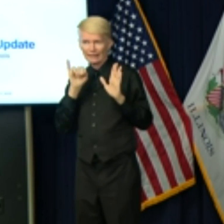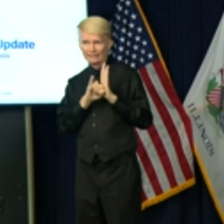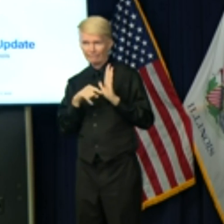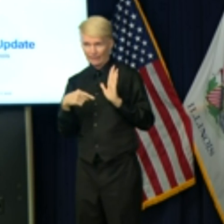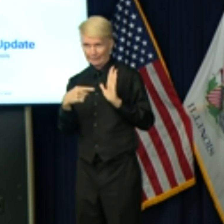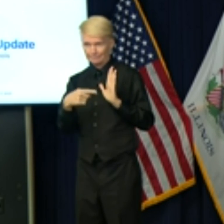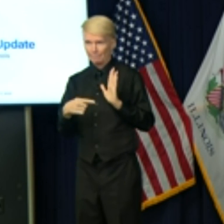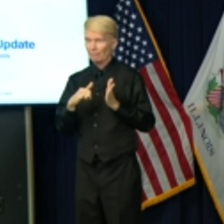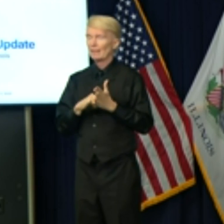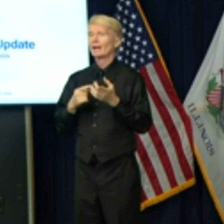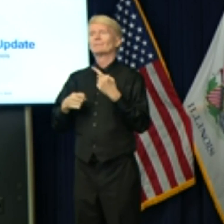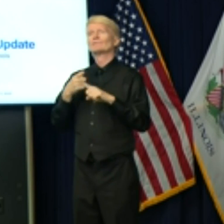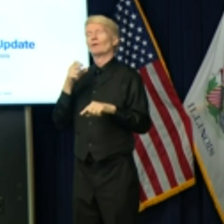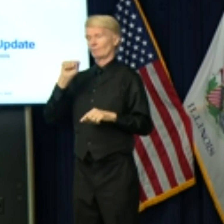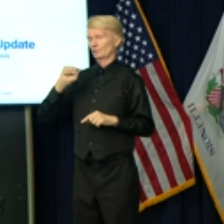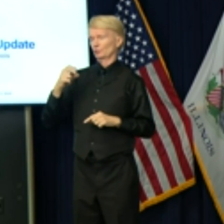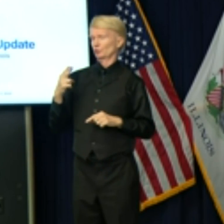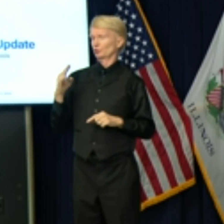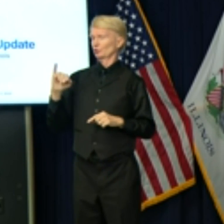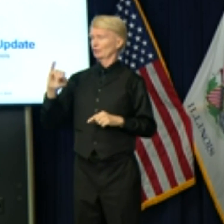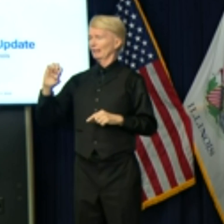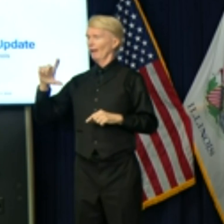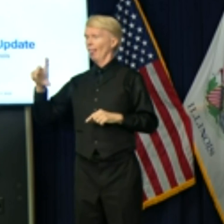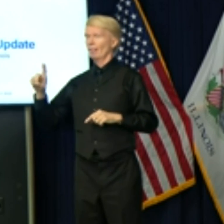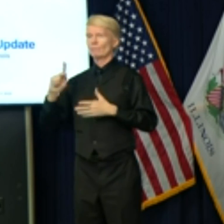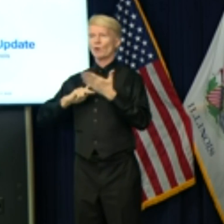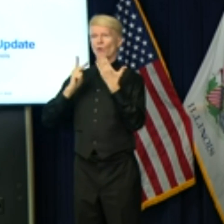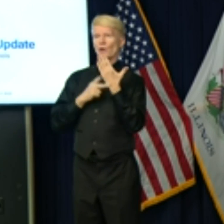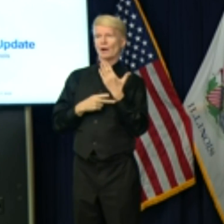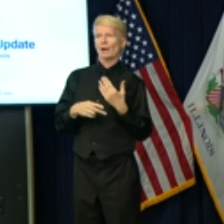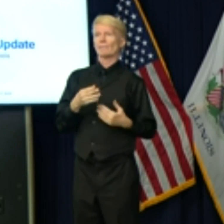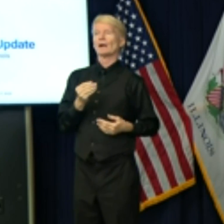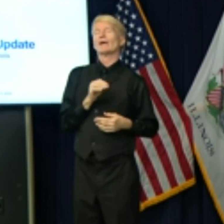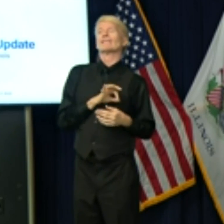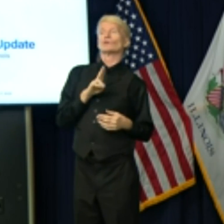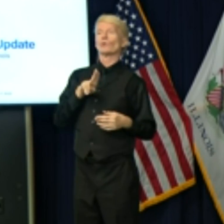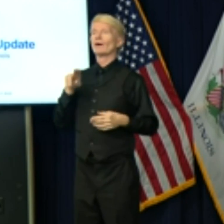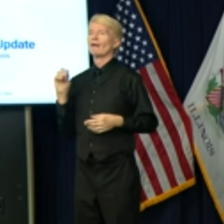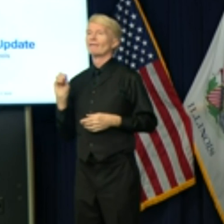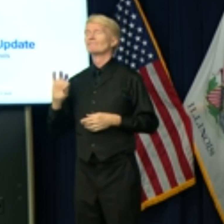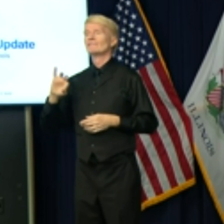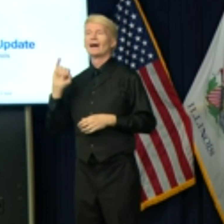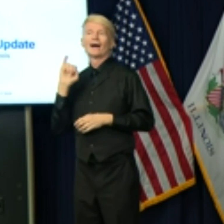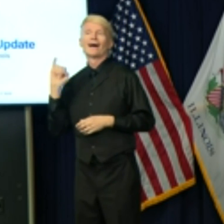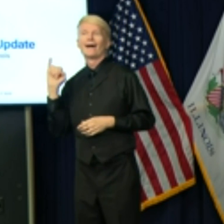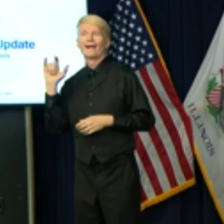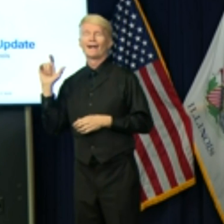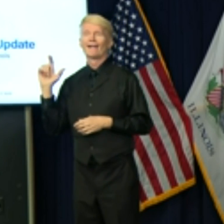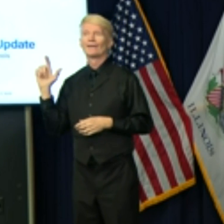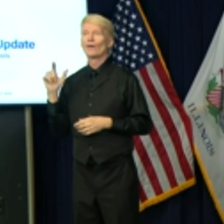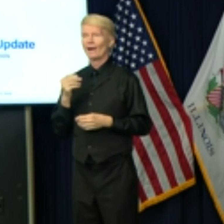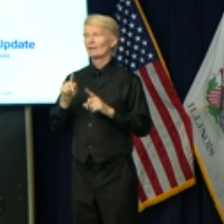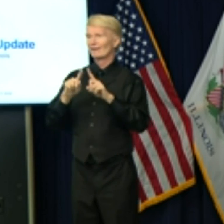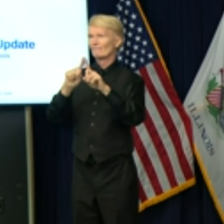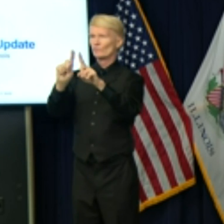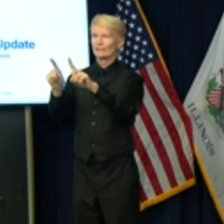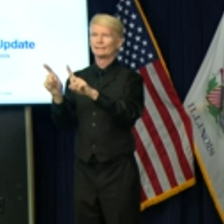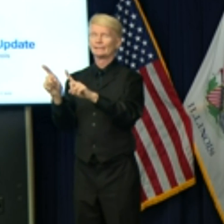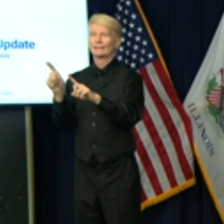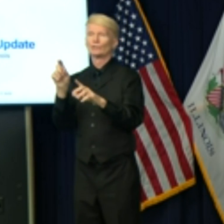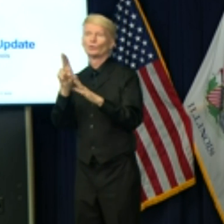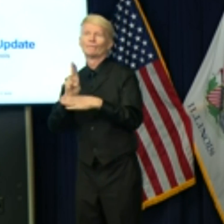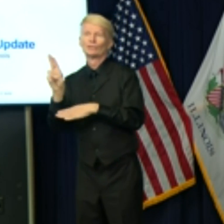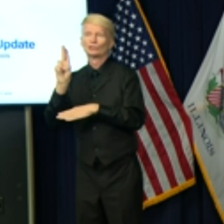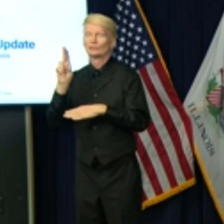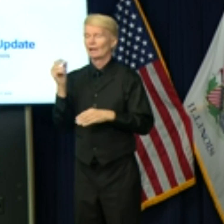emanates from the S.H.I.E.L.D. program at the U of I, working very closely with them and working with the other universities across the